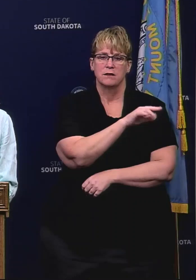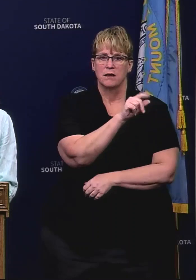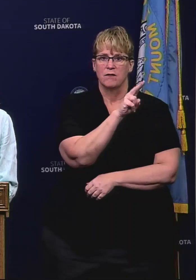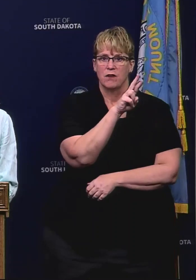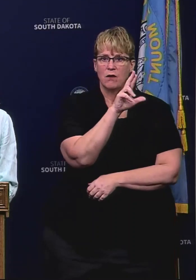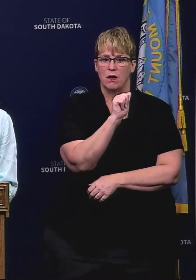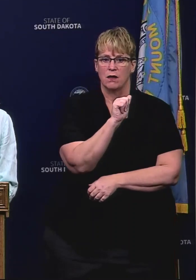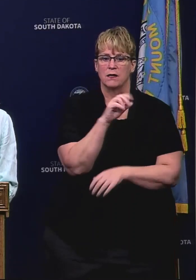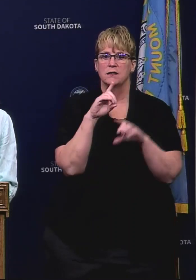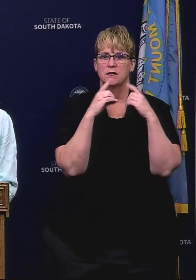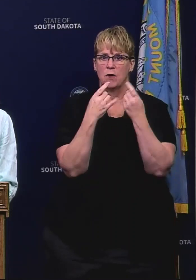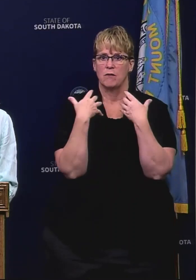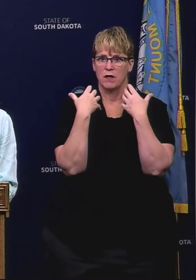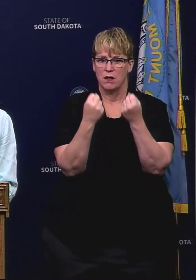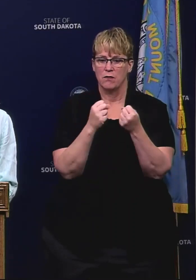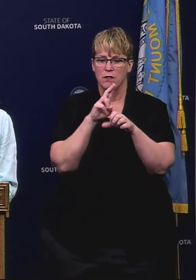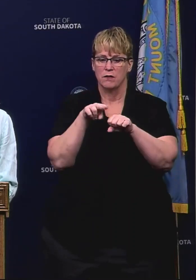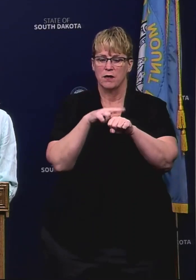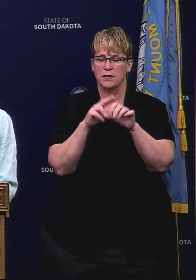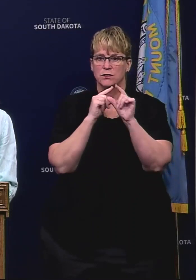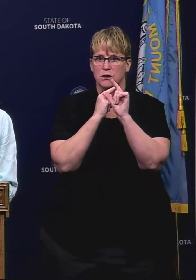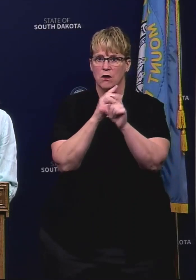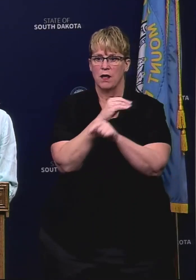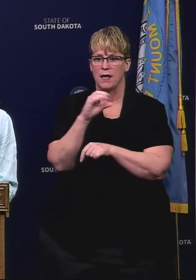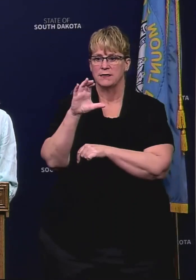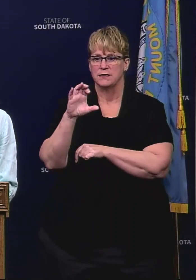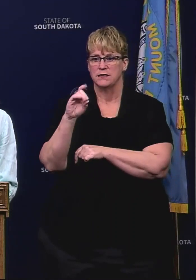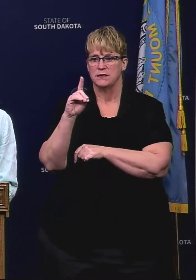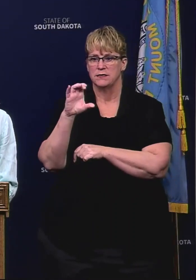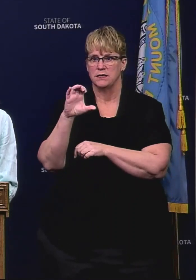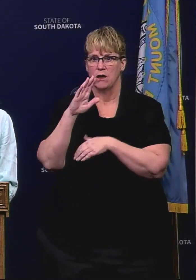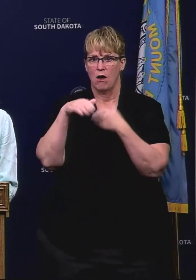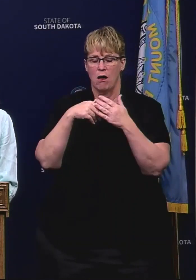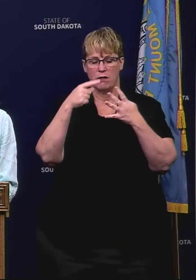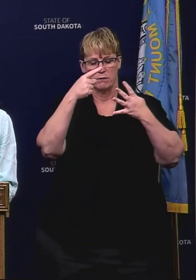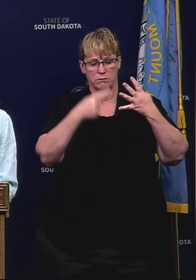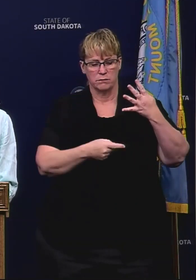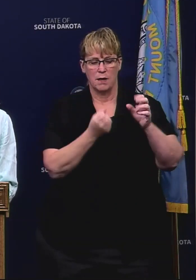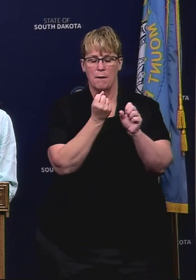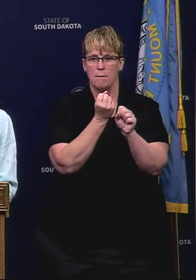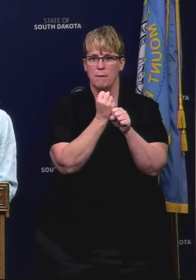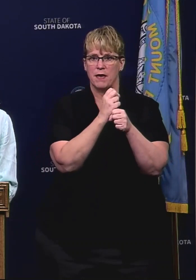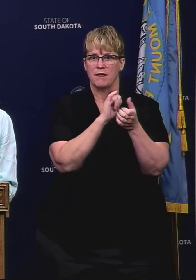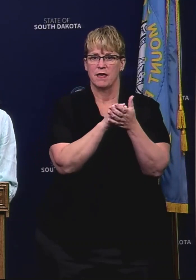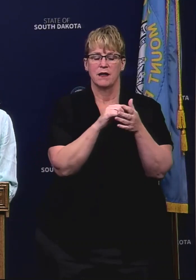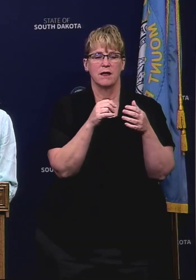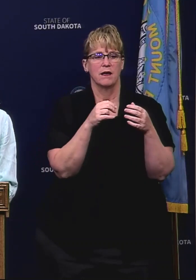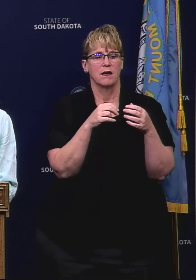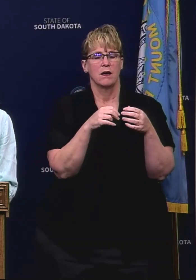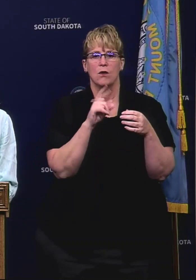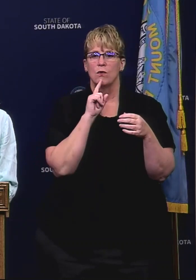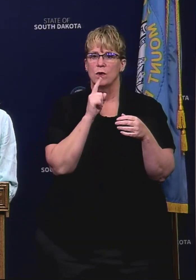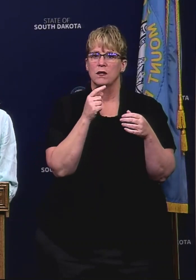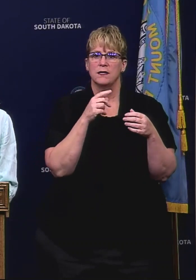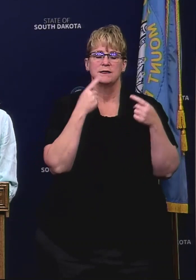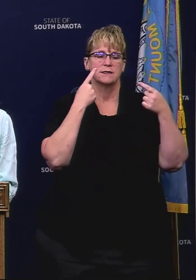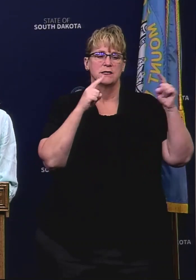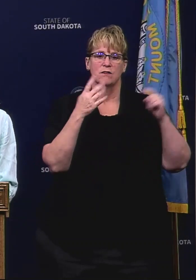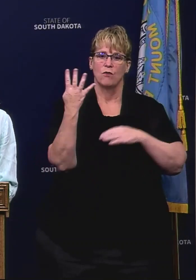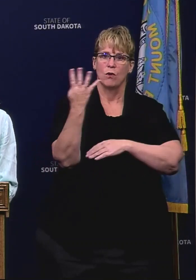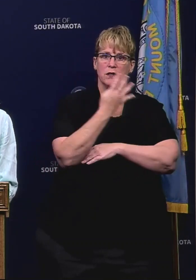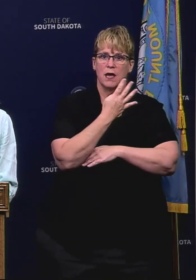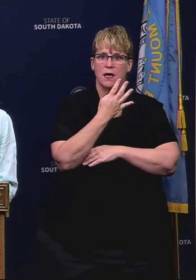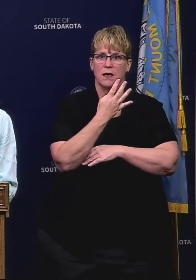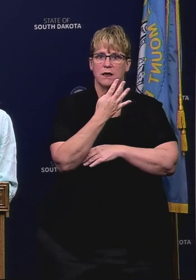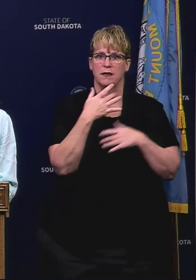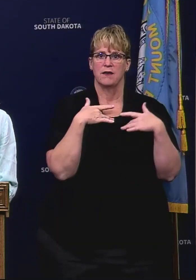Department of Health, the National Guard and the CDC for helping to make that a very successful four-day event and my